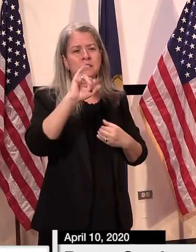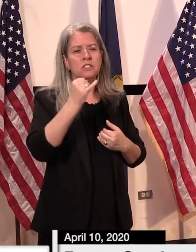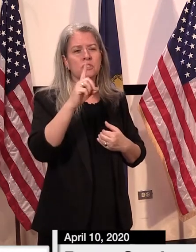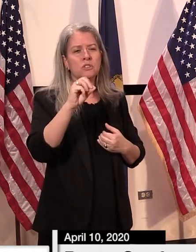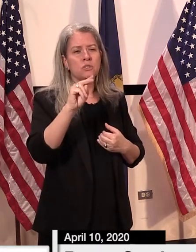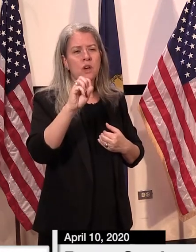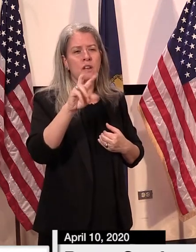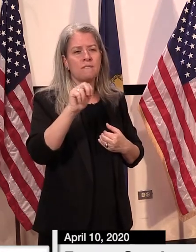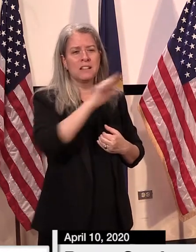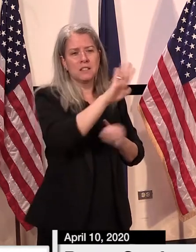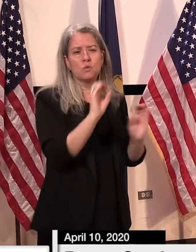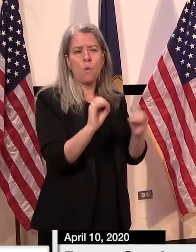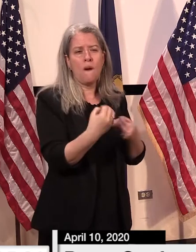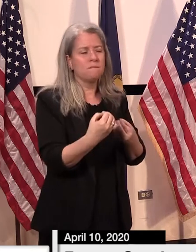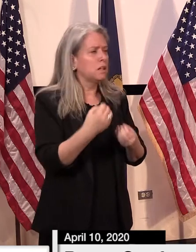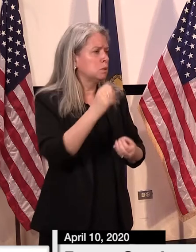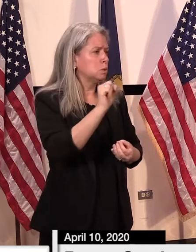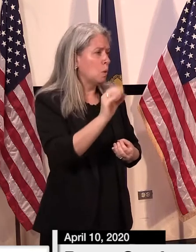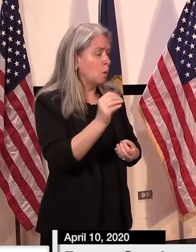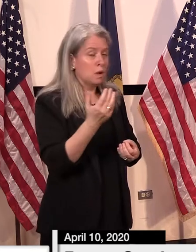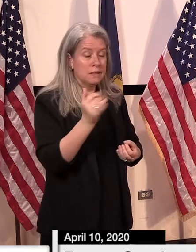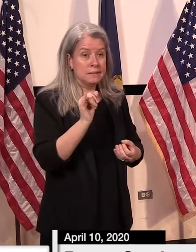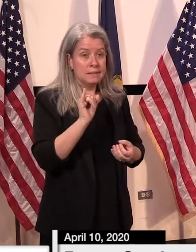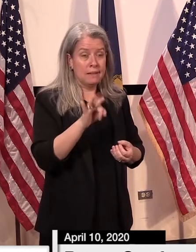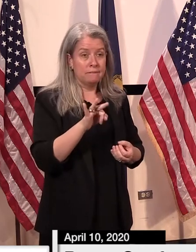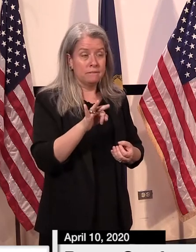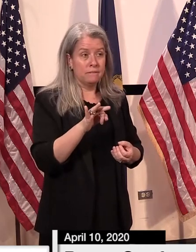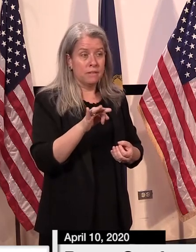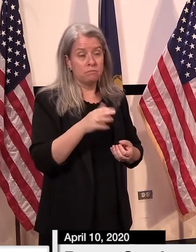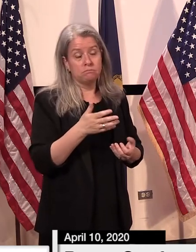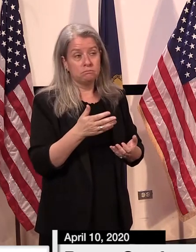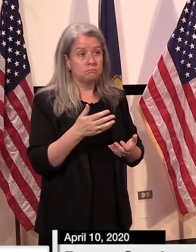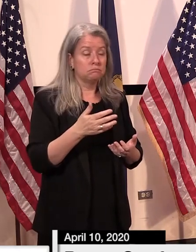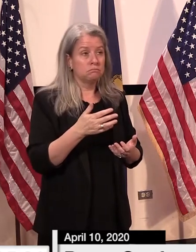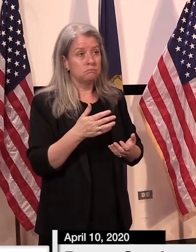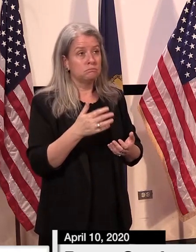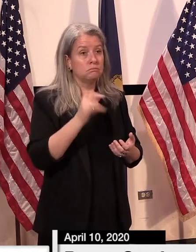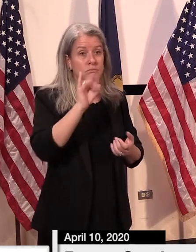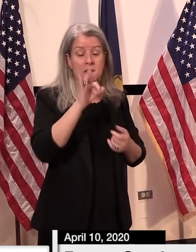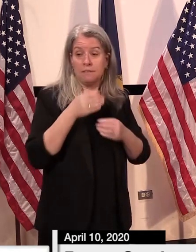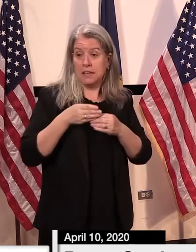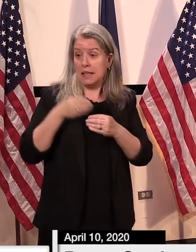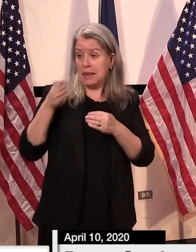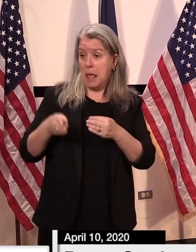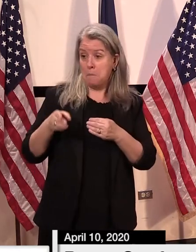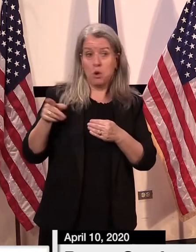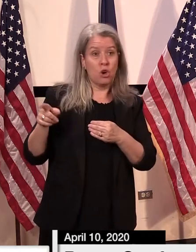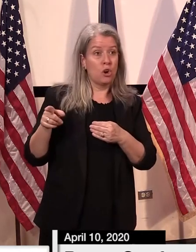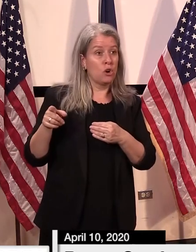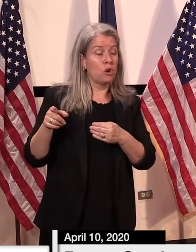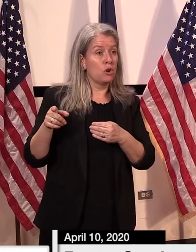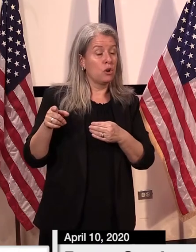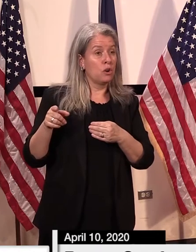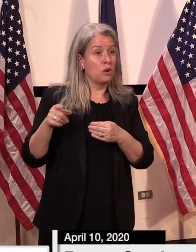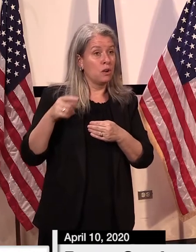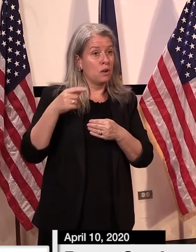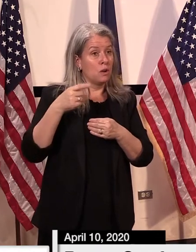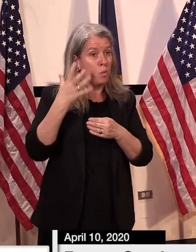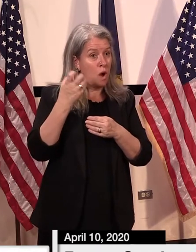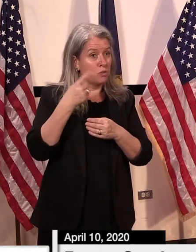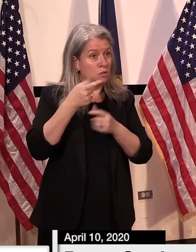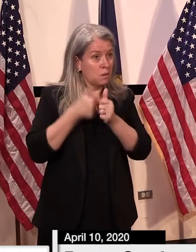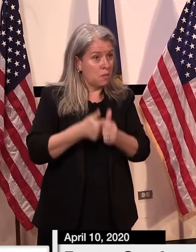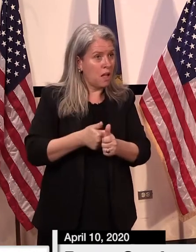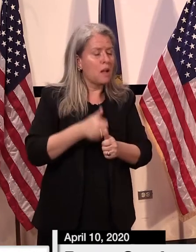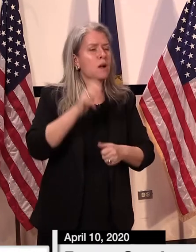is that whether it's folks, your neighbors asking for compliance with the order or it's a law enforcement